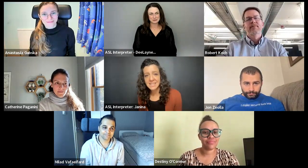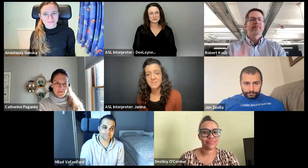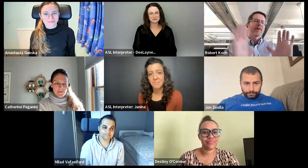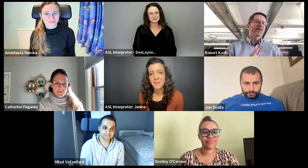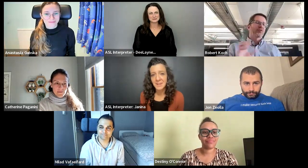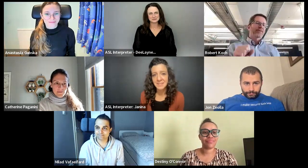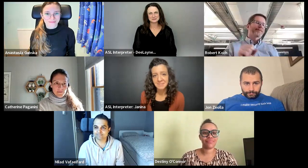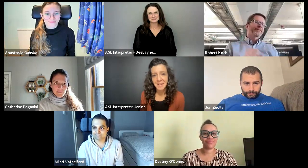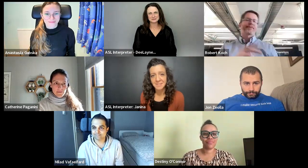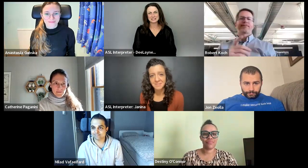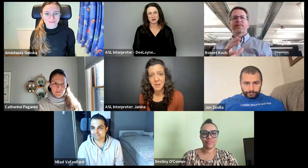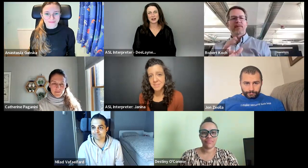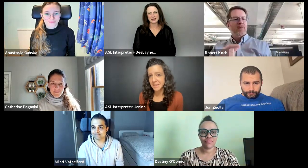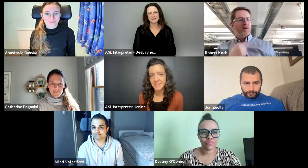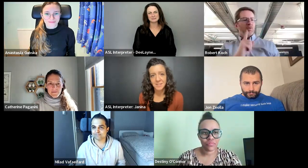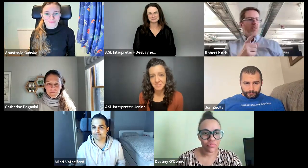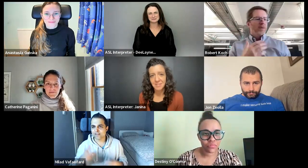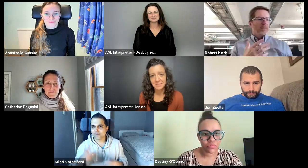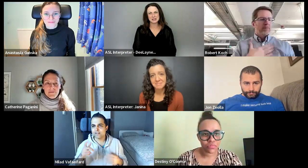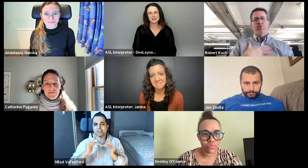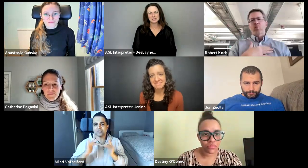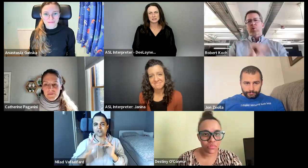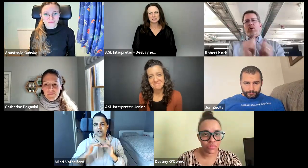Really is. They're nodding. Yeah. Right. Yeah.